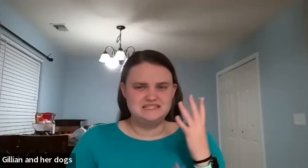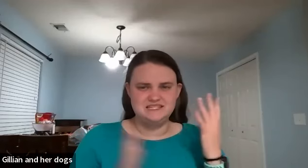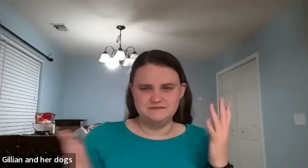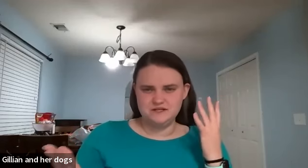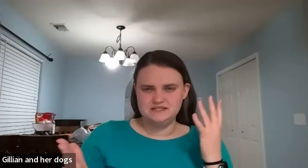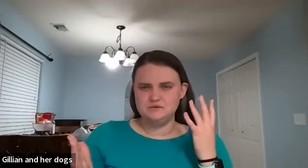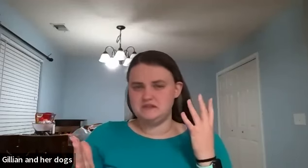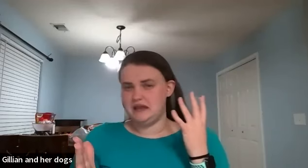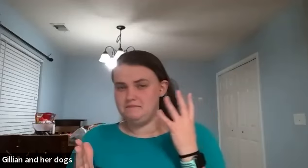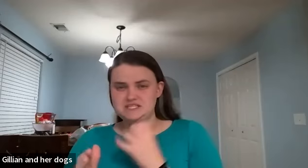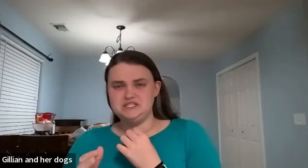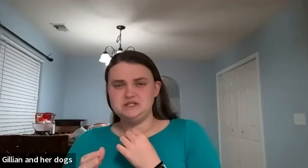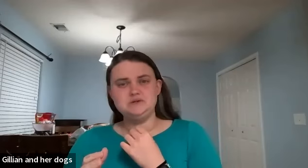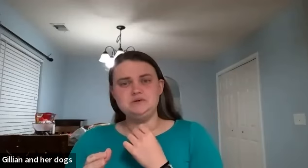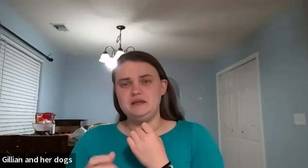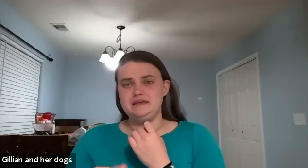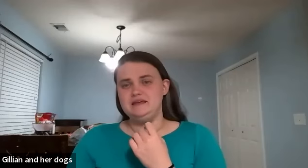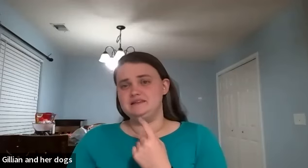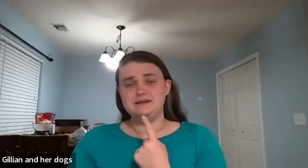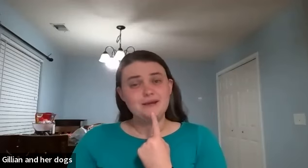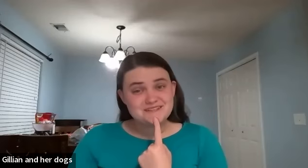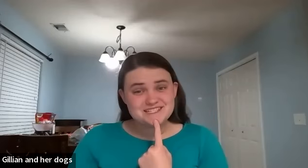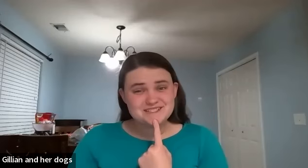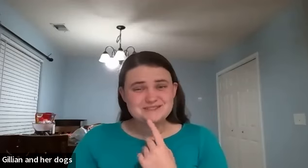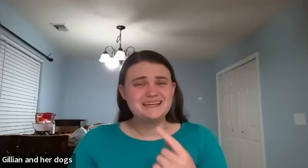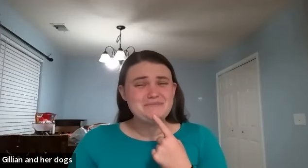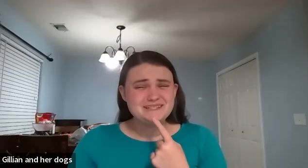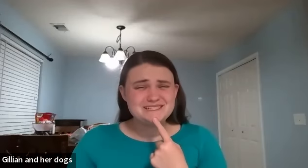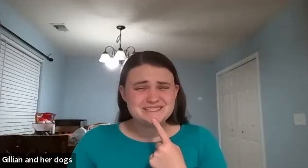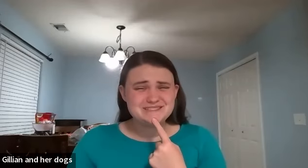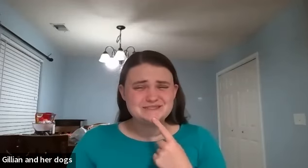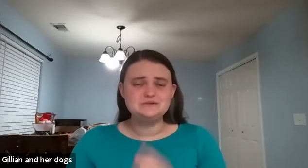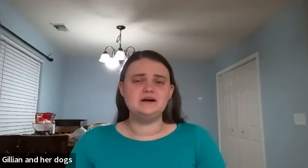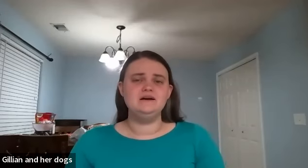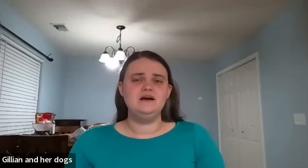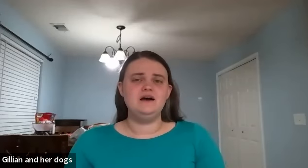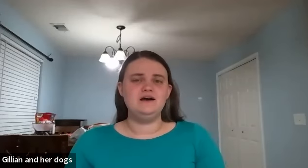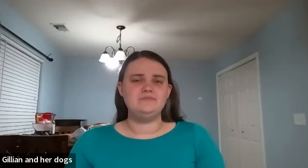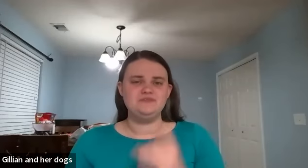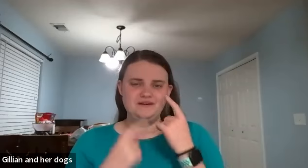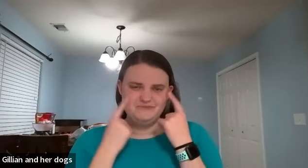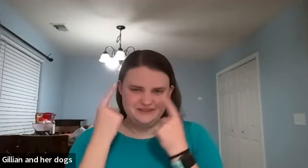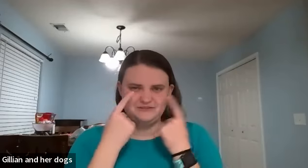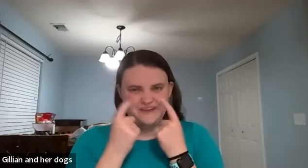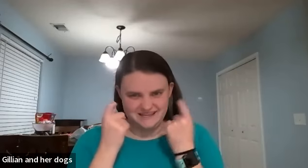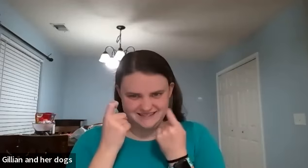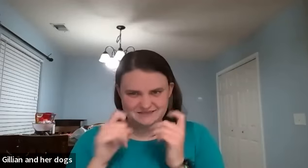difference with like i miss you like is like i missed you like i missed you um like your face